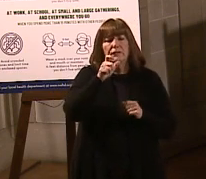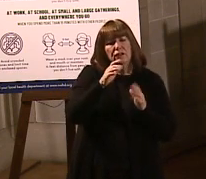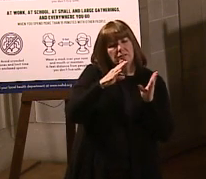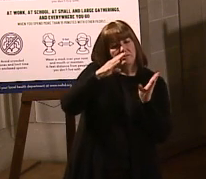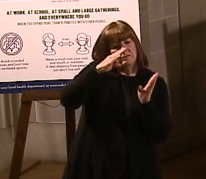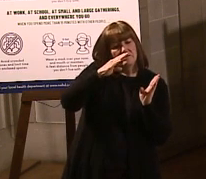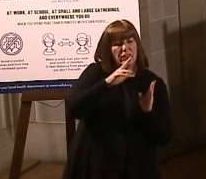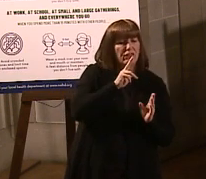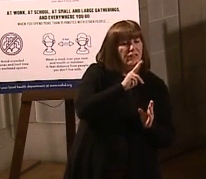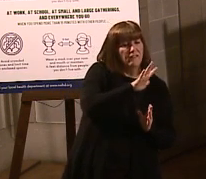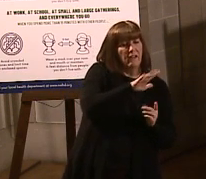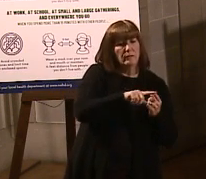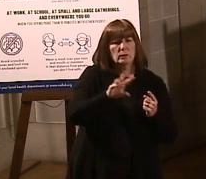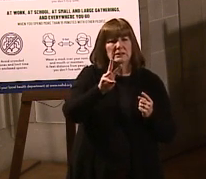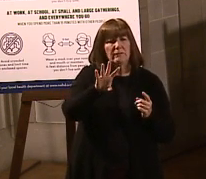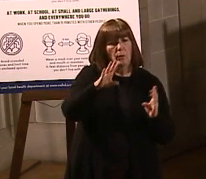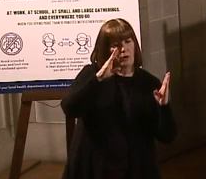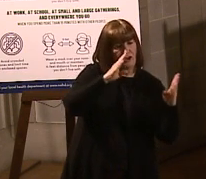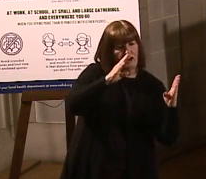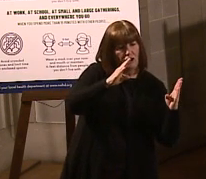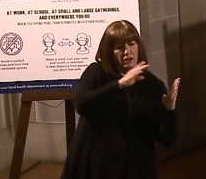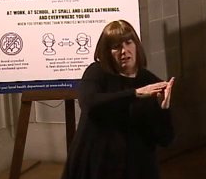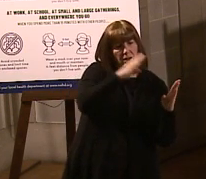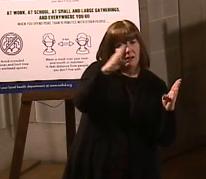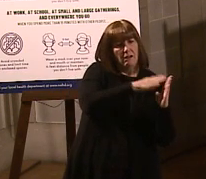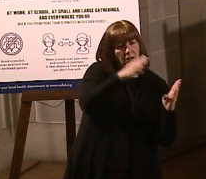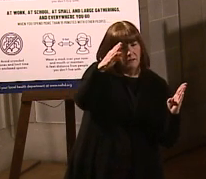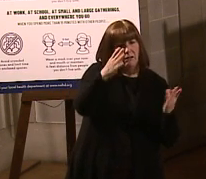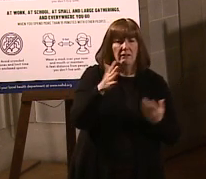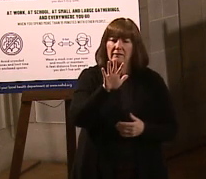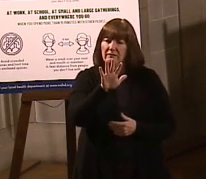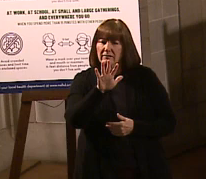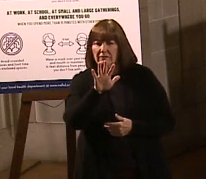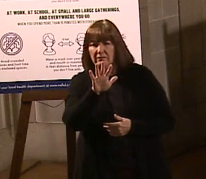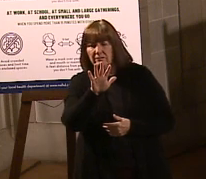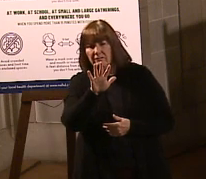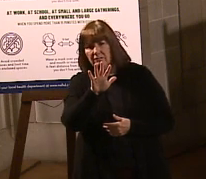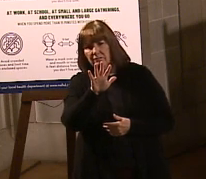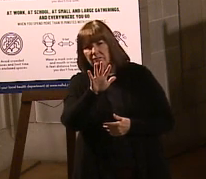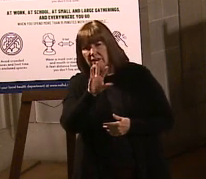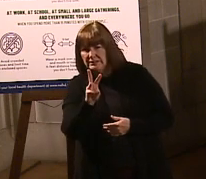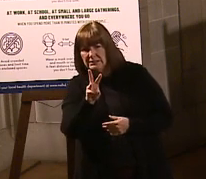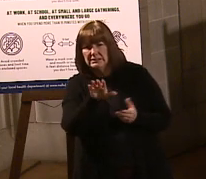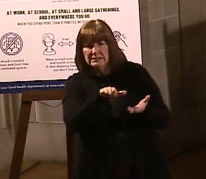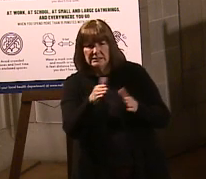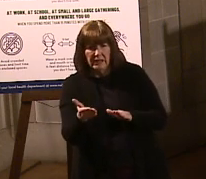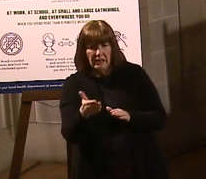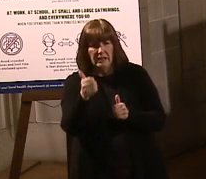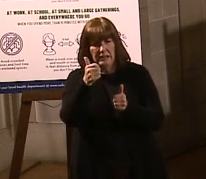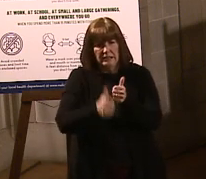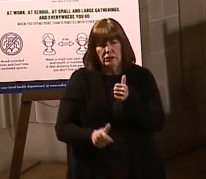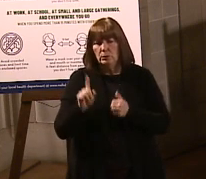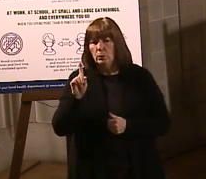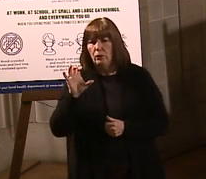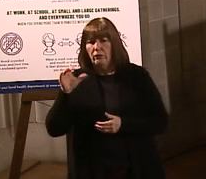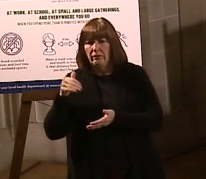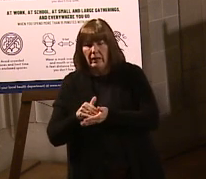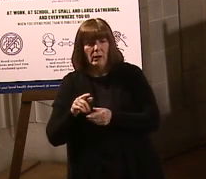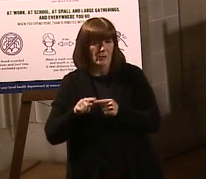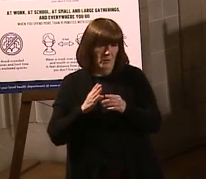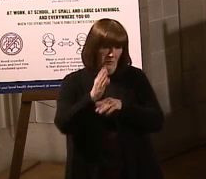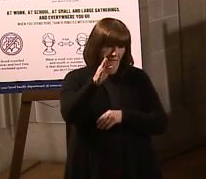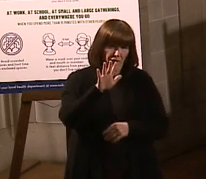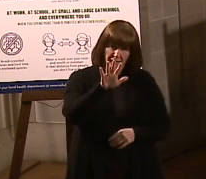and these are preliminary numbers, but where we had about 56 fatalities per 100,000 to over